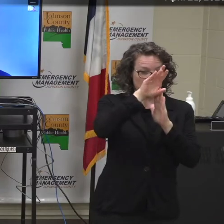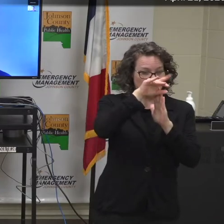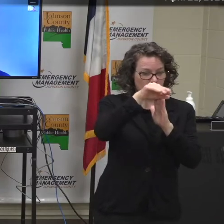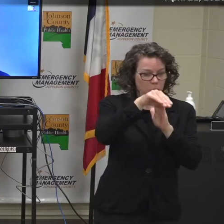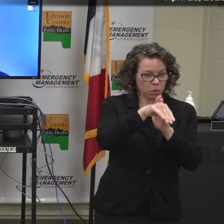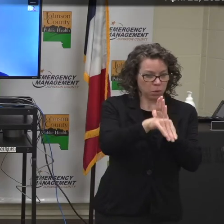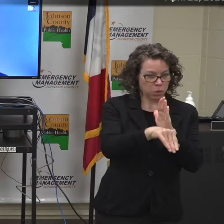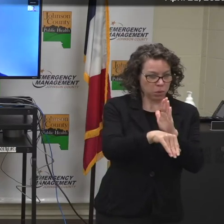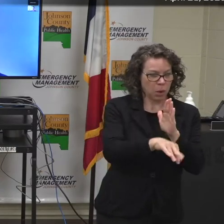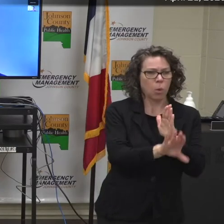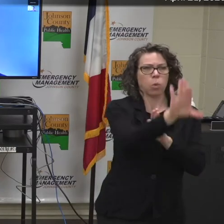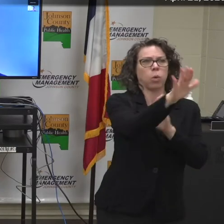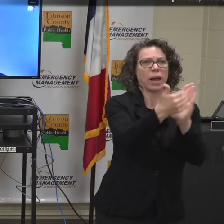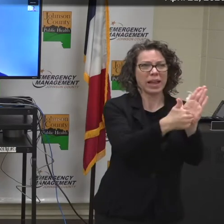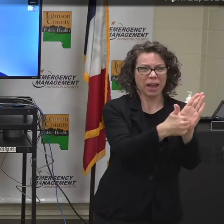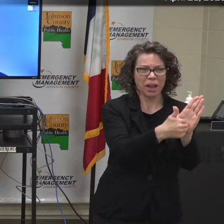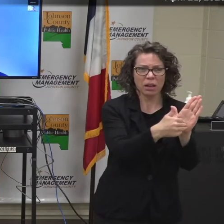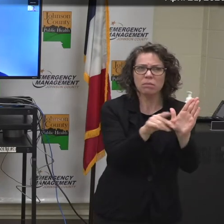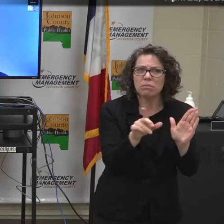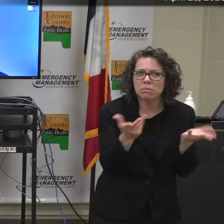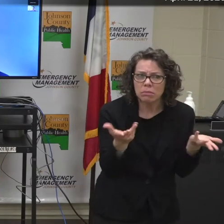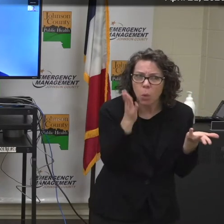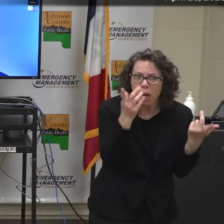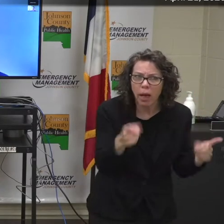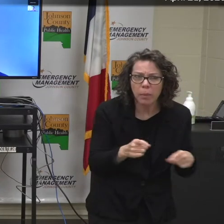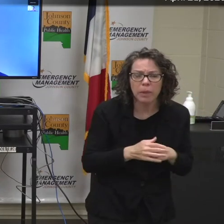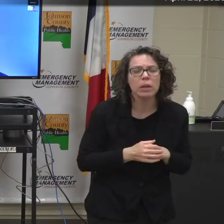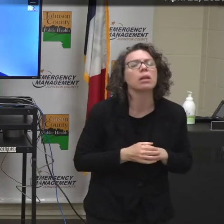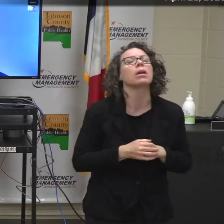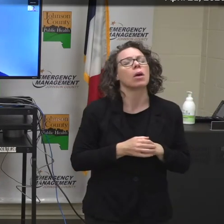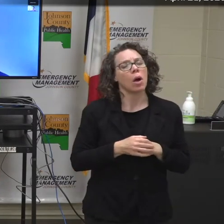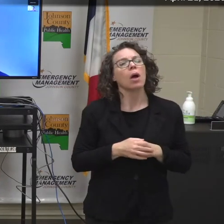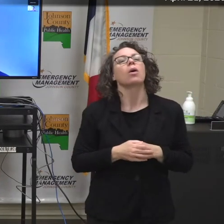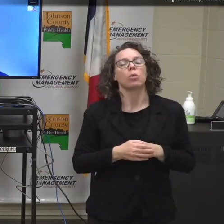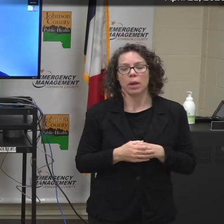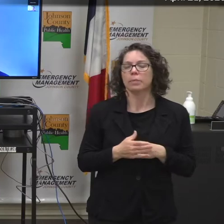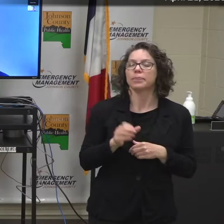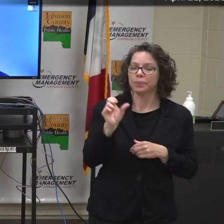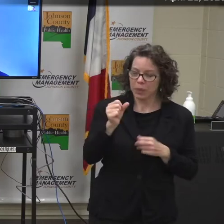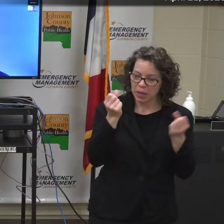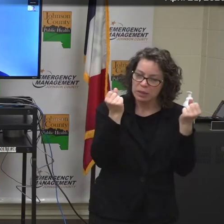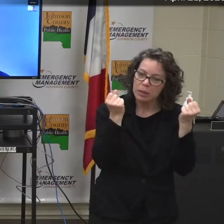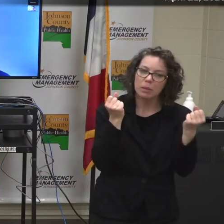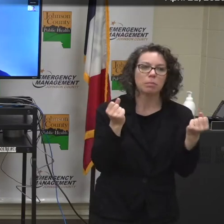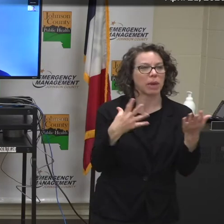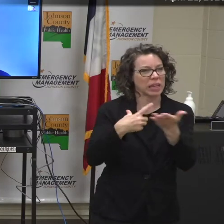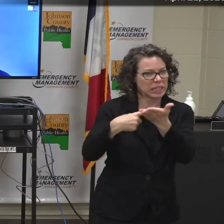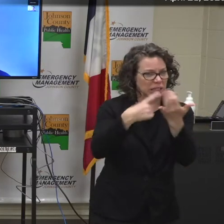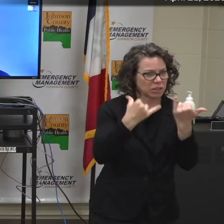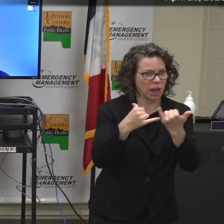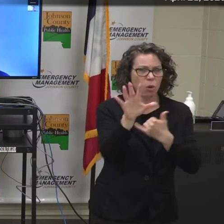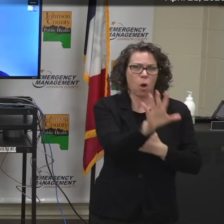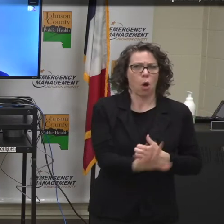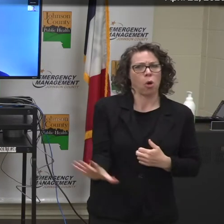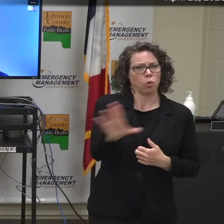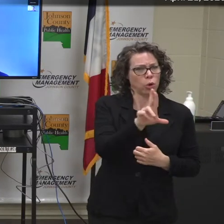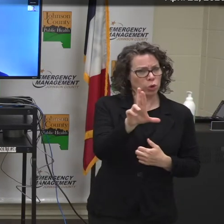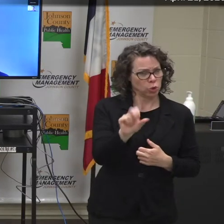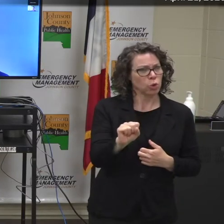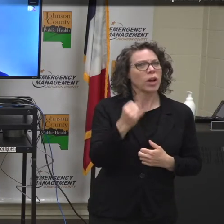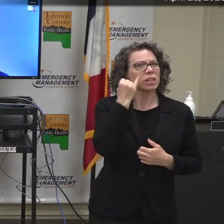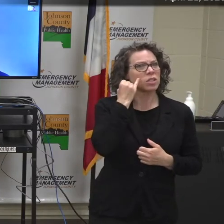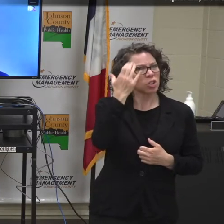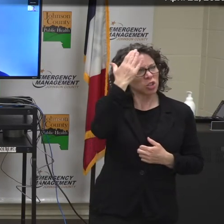Yeah, it's a really good question. So there's lots of conversation nationally about second waves. Those conversations